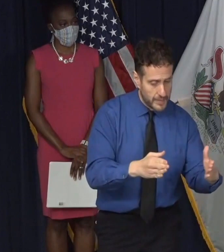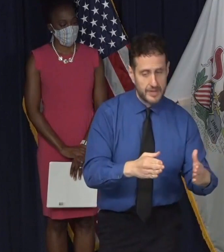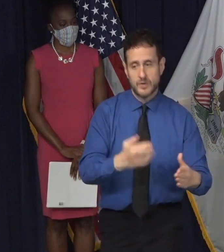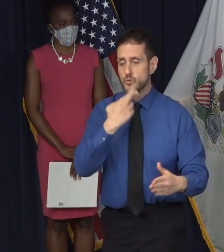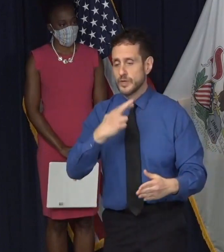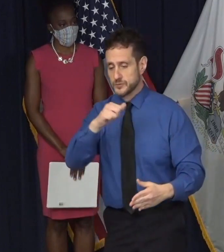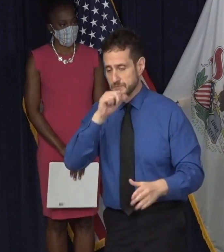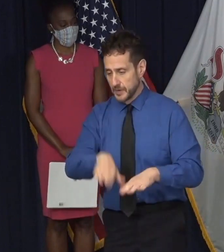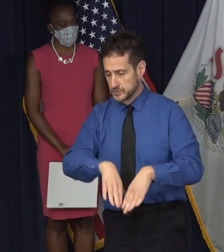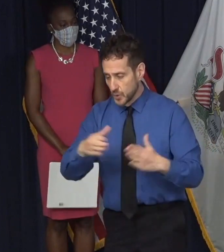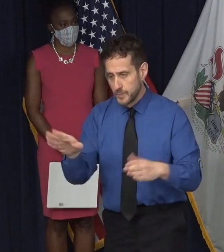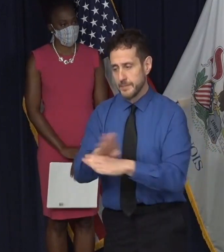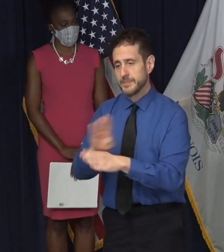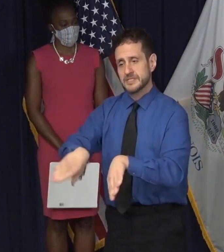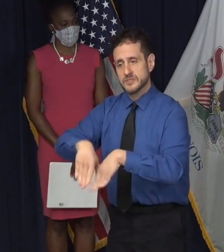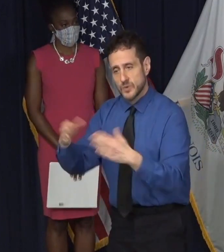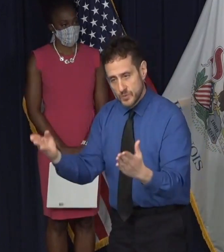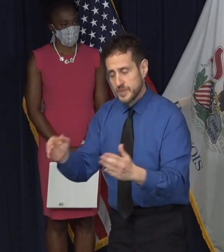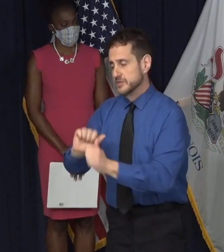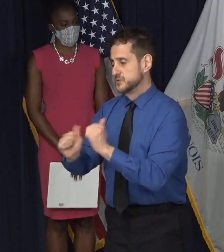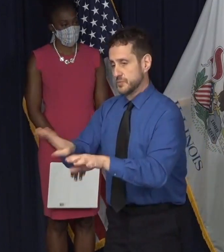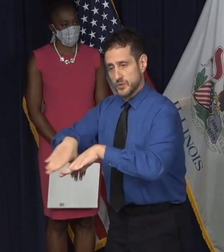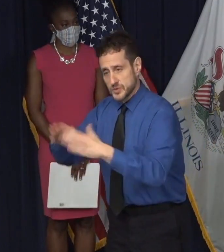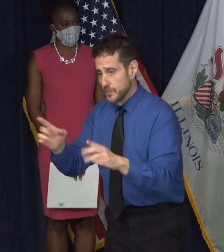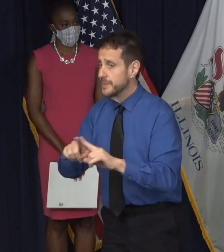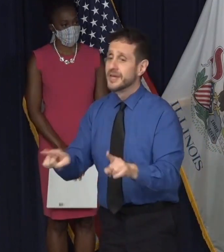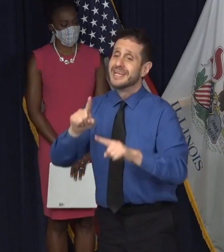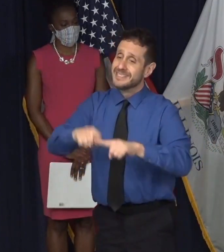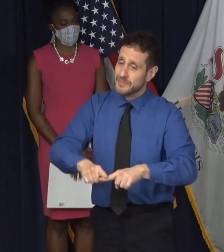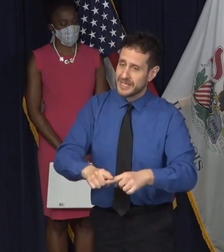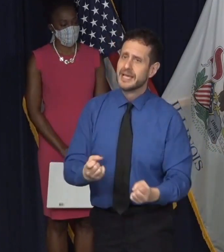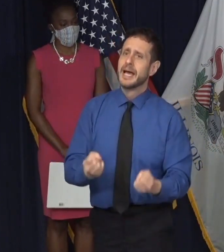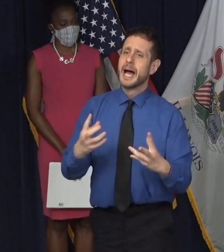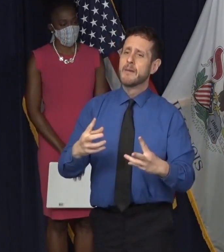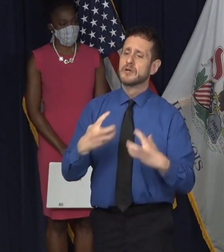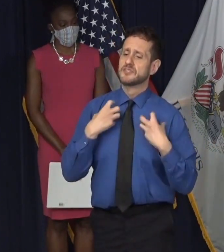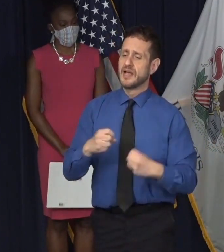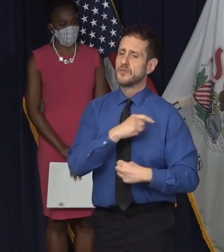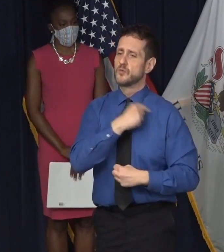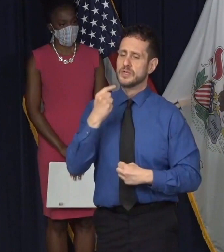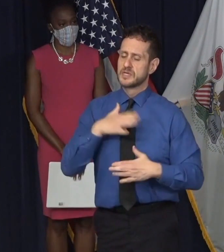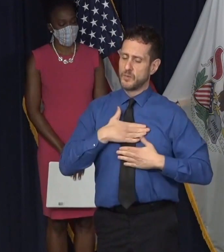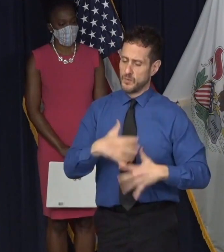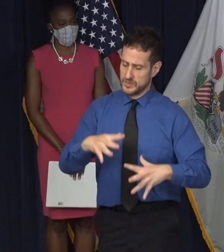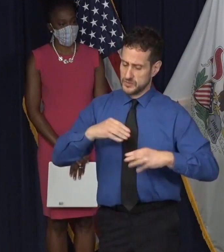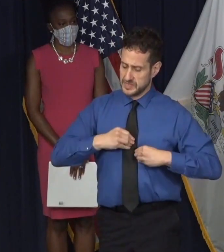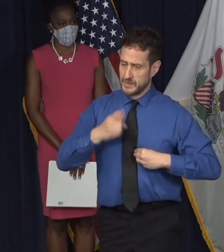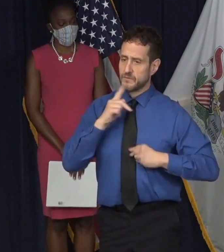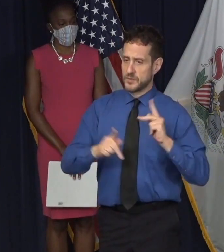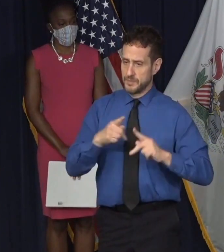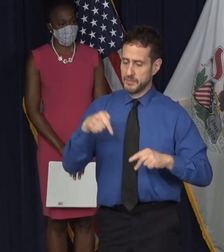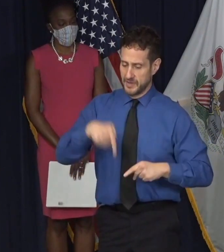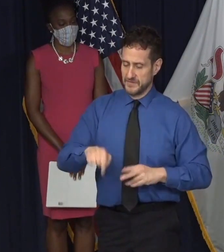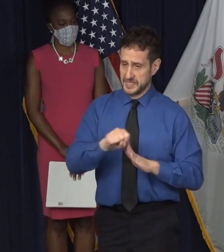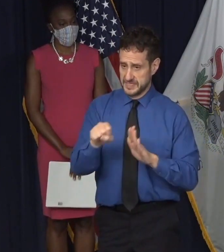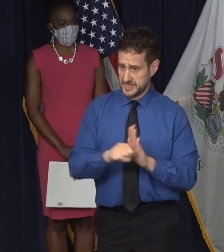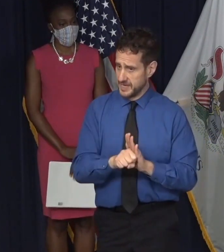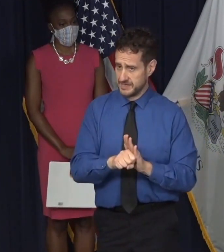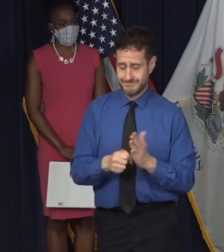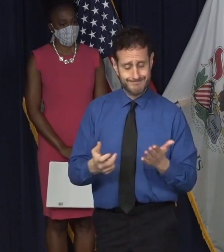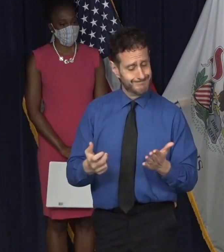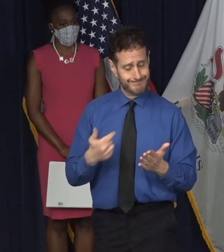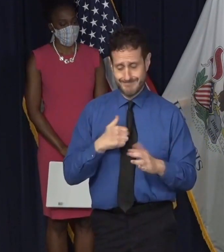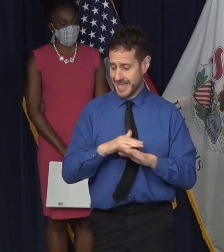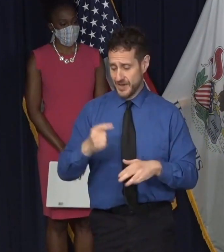varying degree, apparently state to state of how much health risk are you willing to take for the people of your state? Uh, you know, I just don't